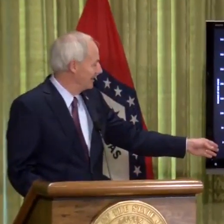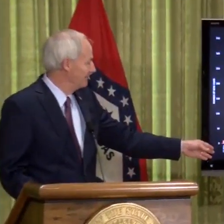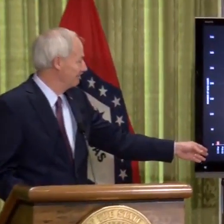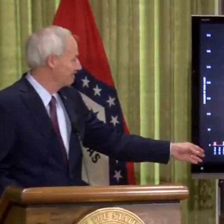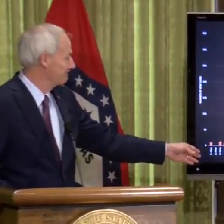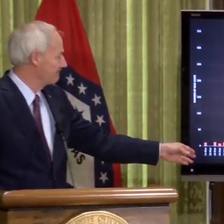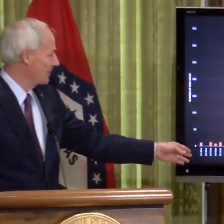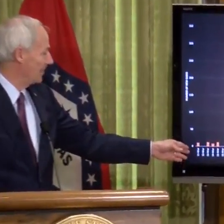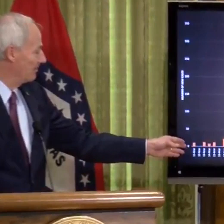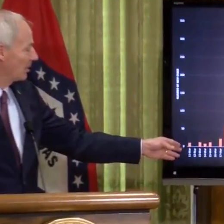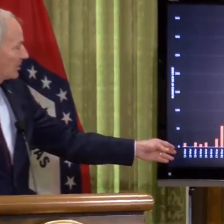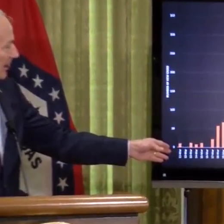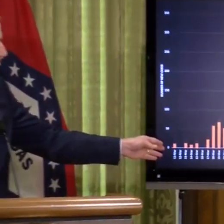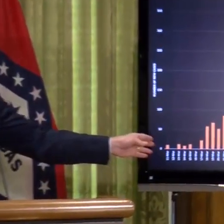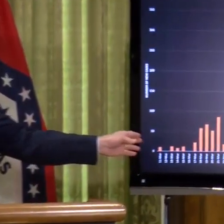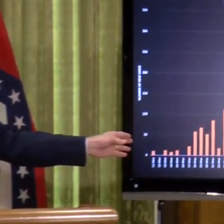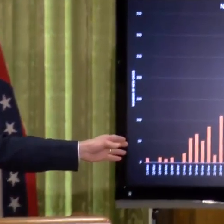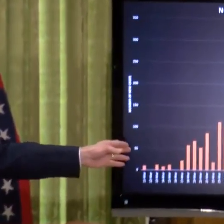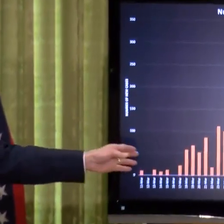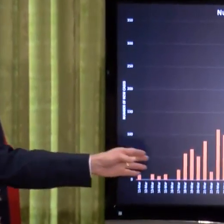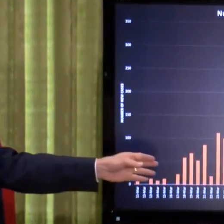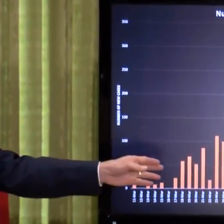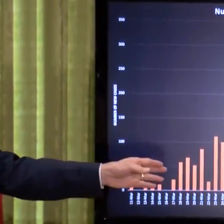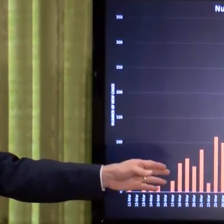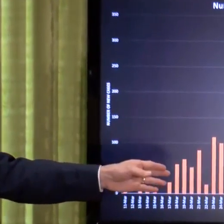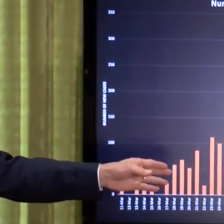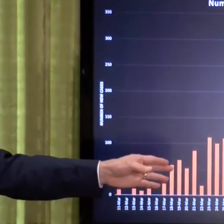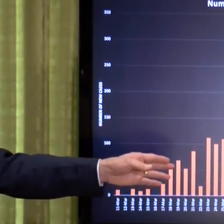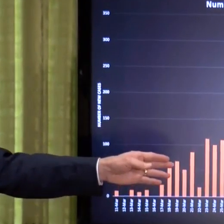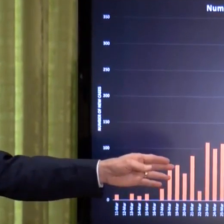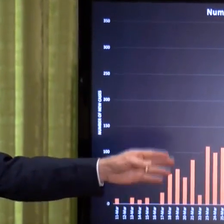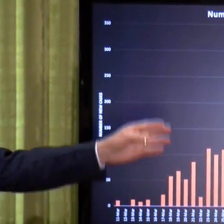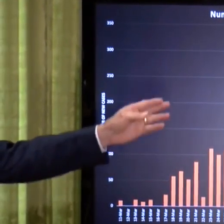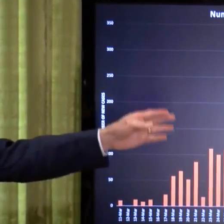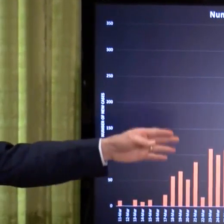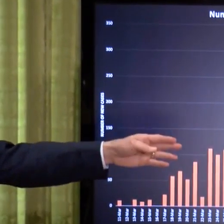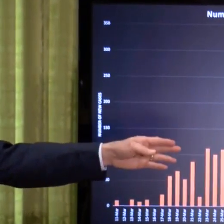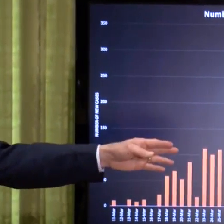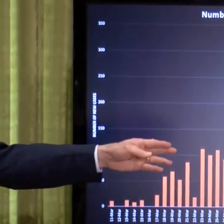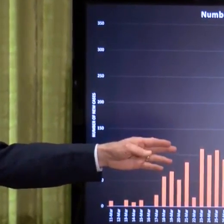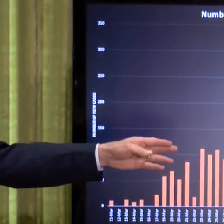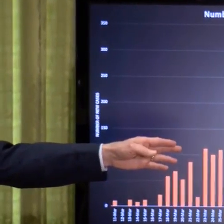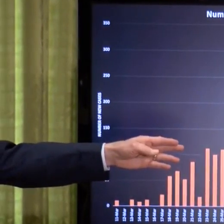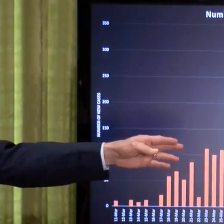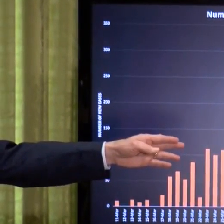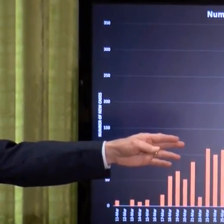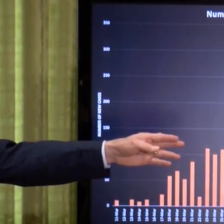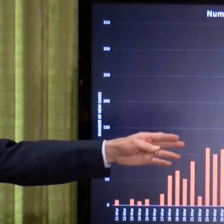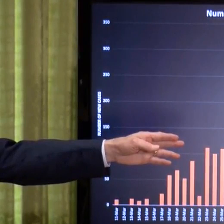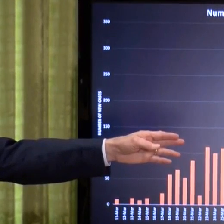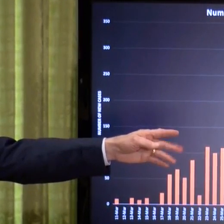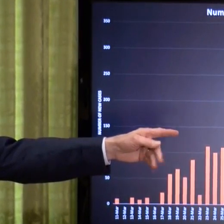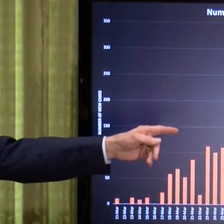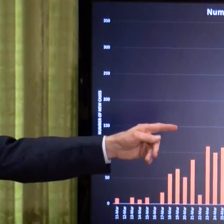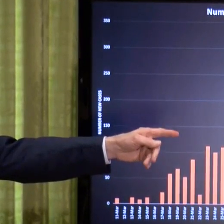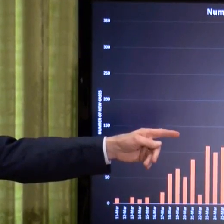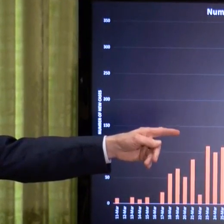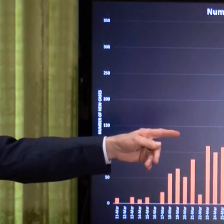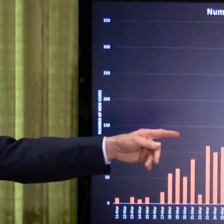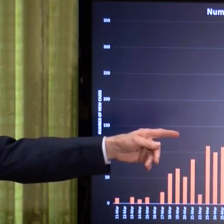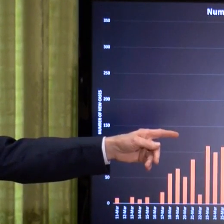March 11th and going forward, and you can see where we are today. And